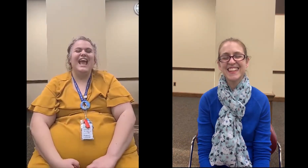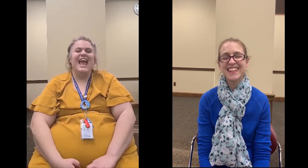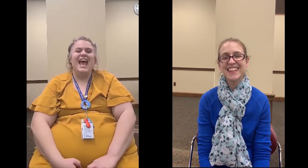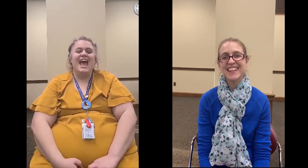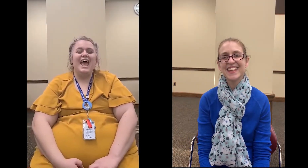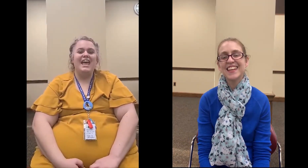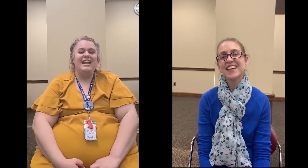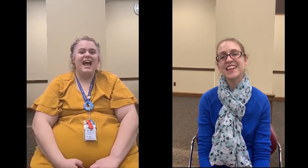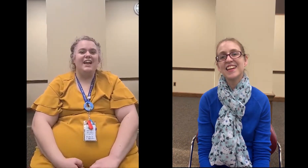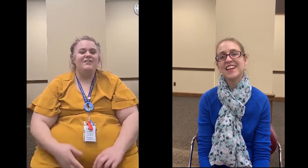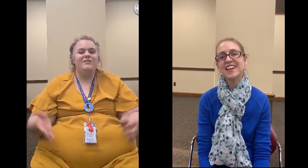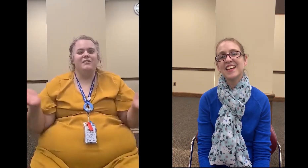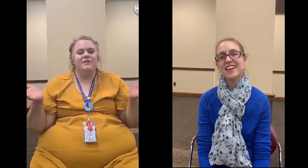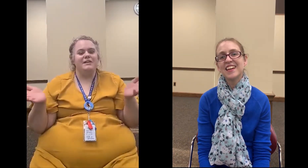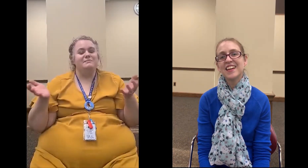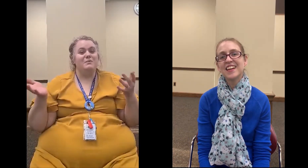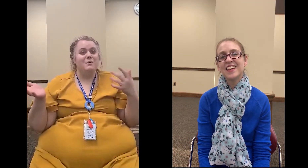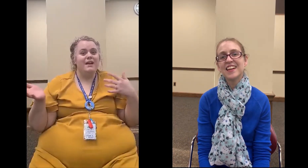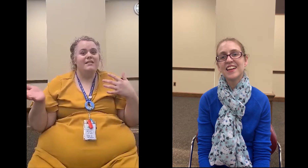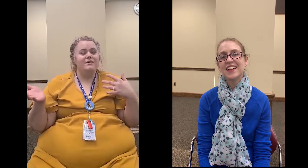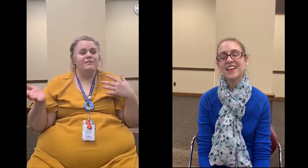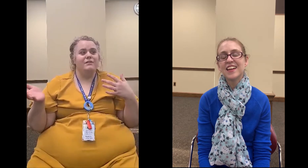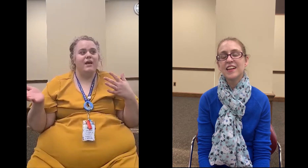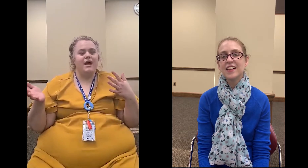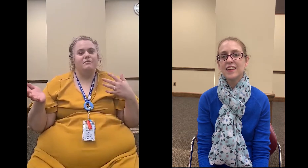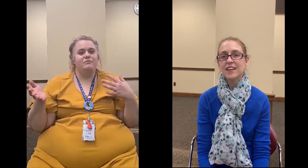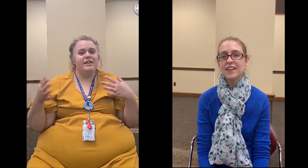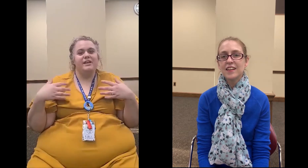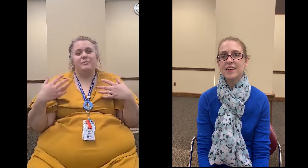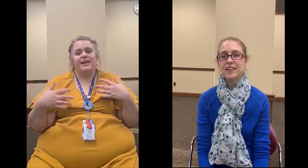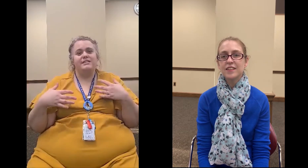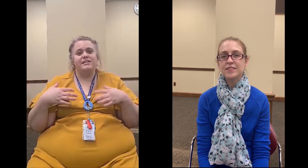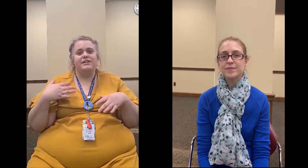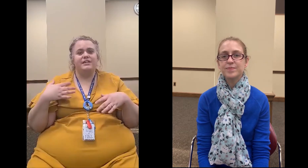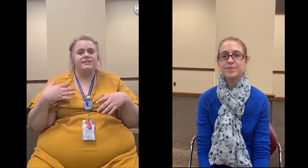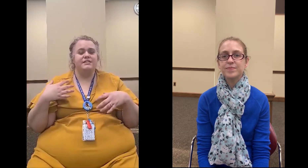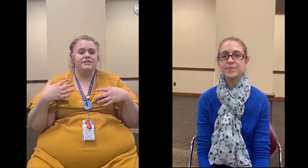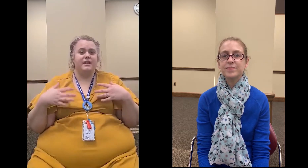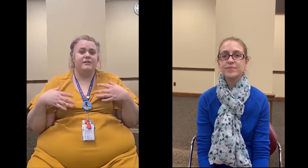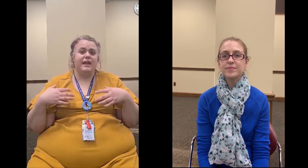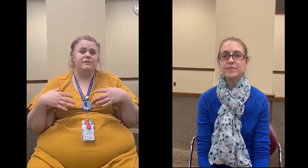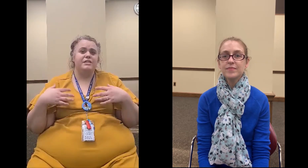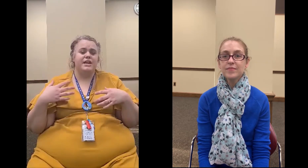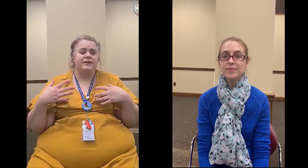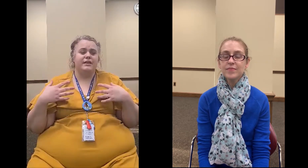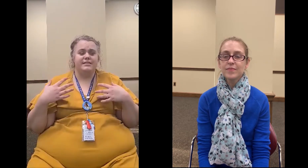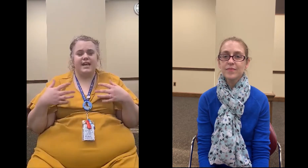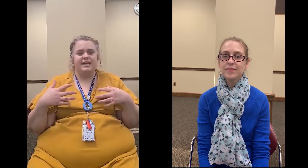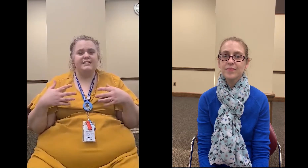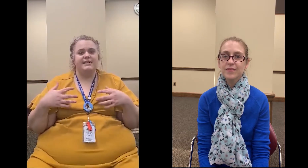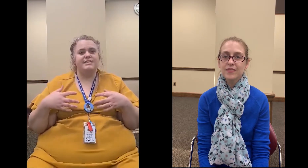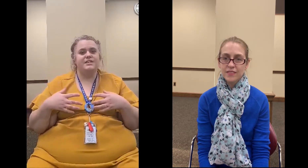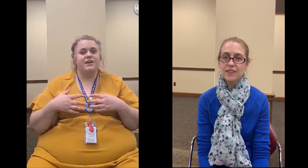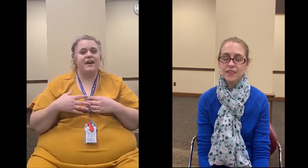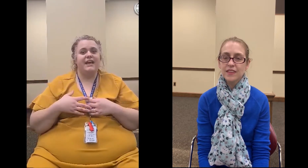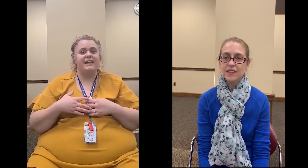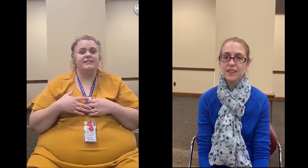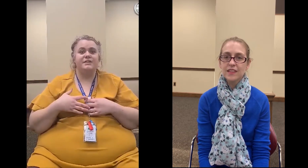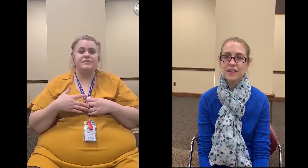and i don't know if you know this but one of the um really good ways to learn a new language or signs is to go ahead and use a